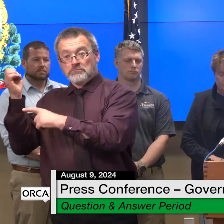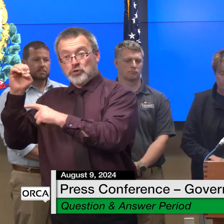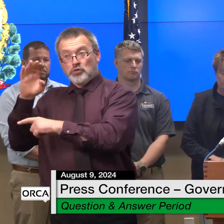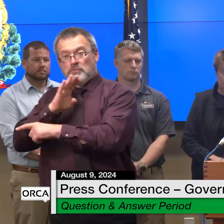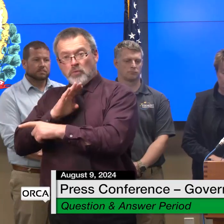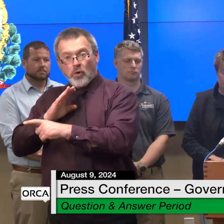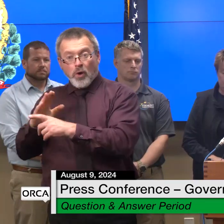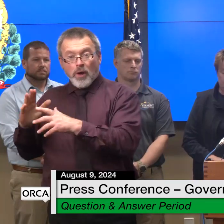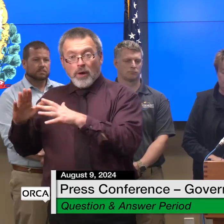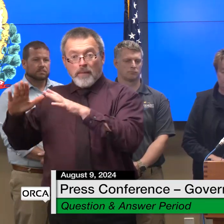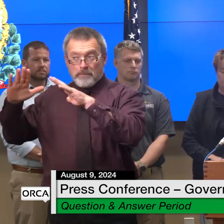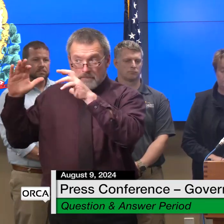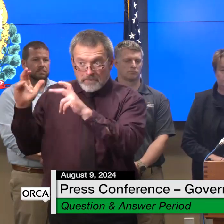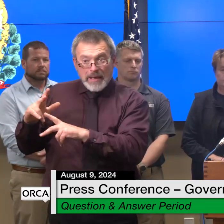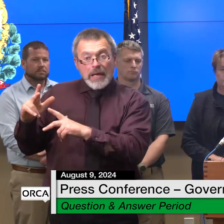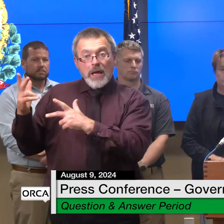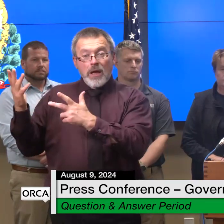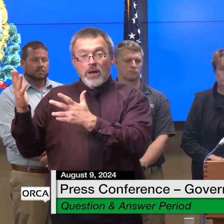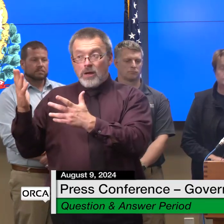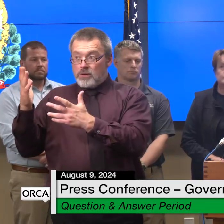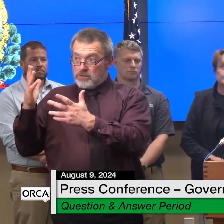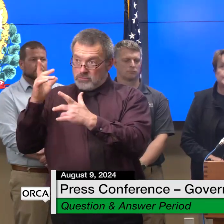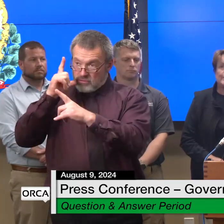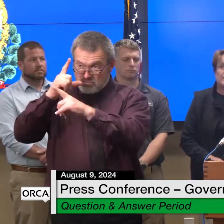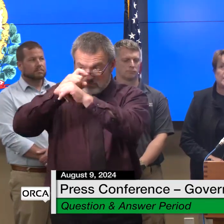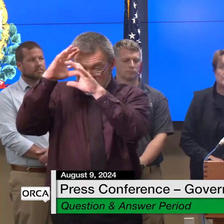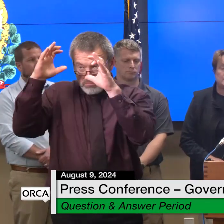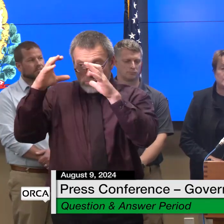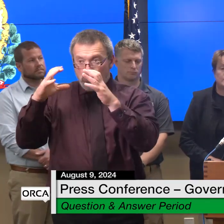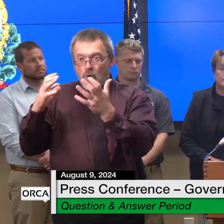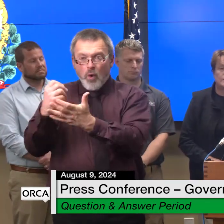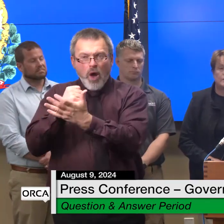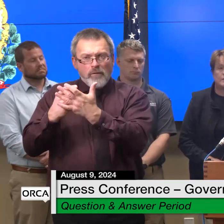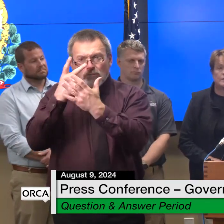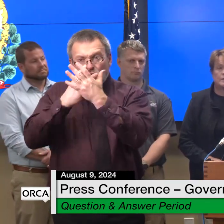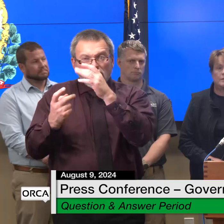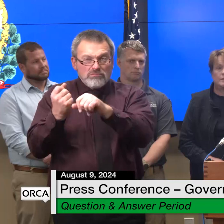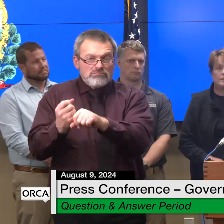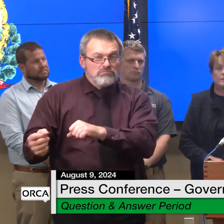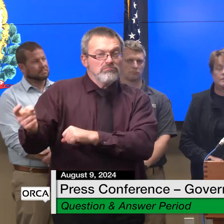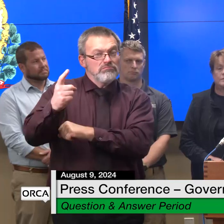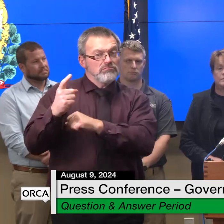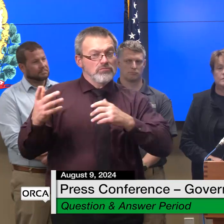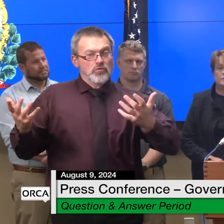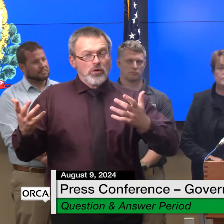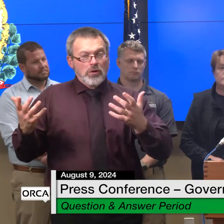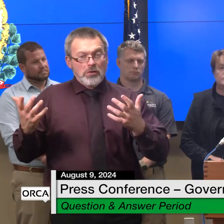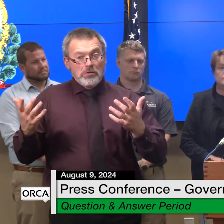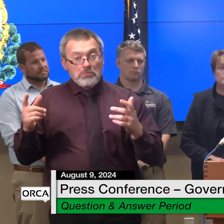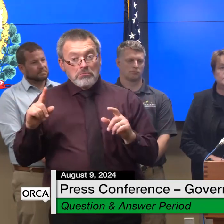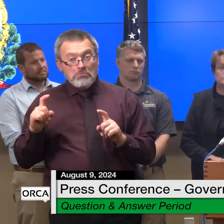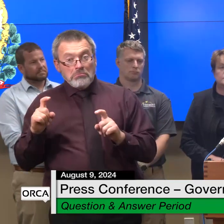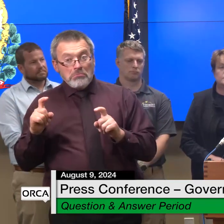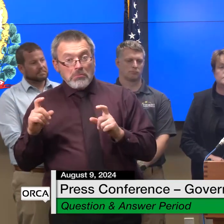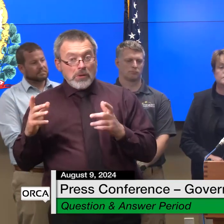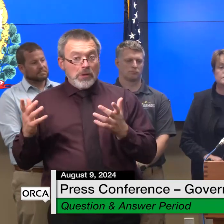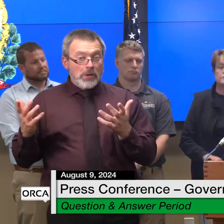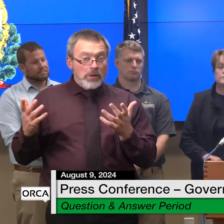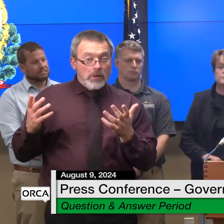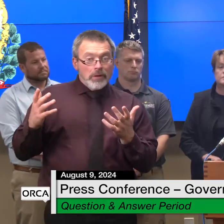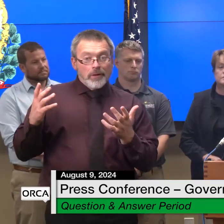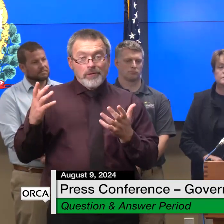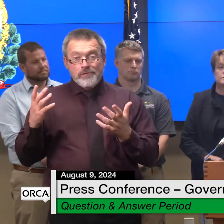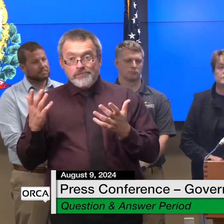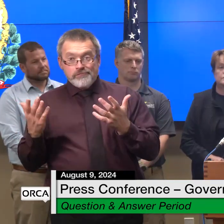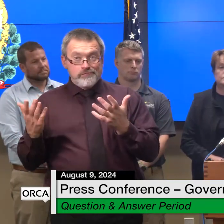for the coming year any any thought that that's that you know that you might do that or might have to do that well